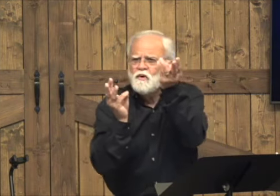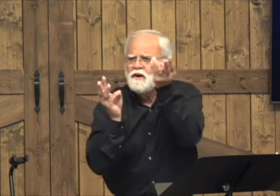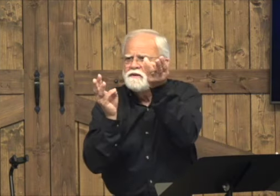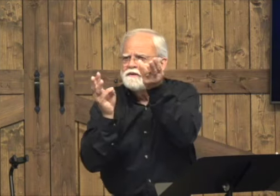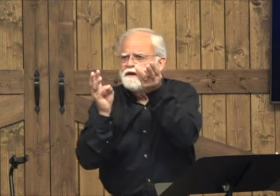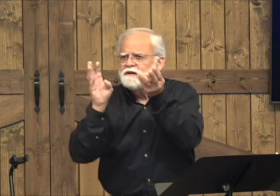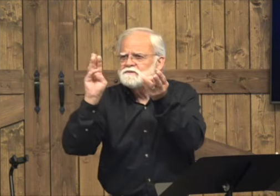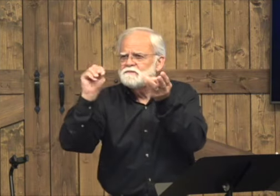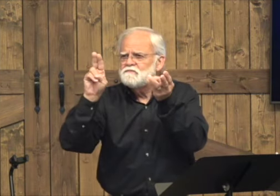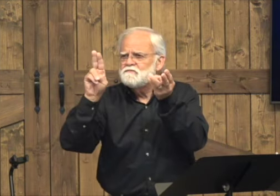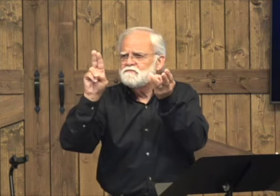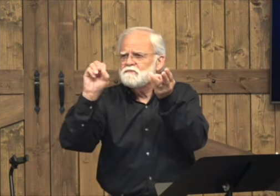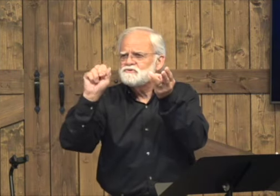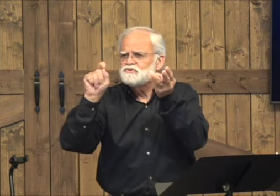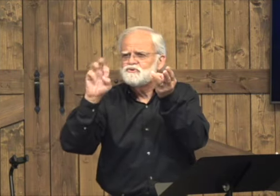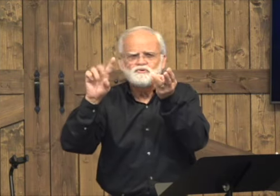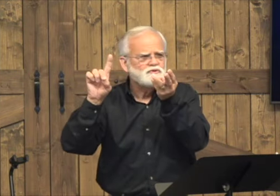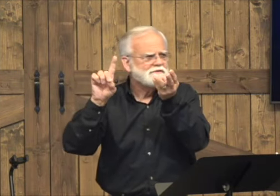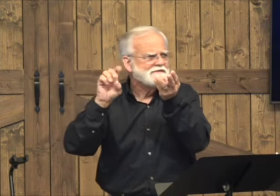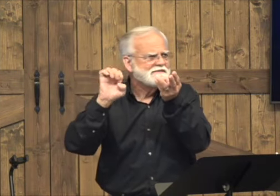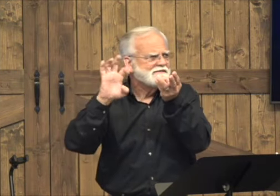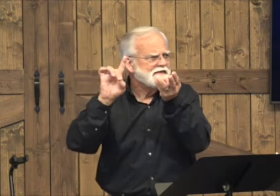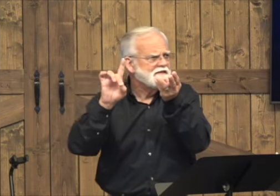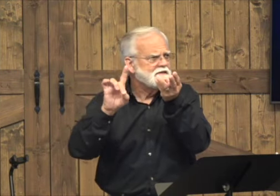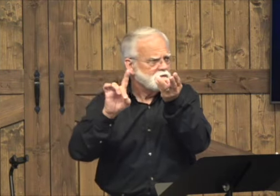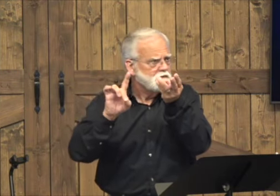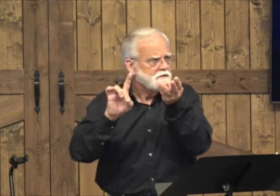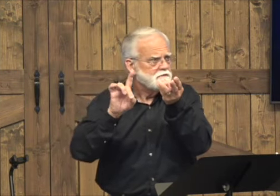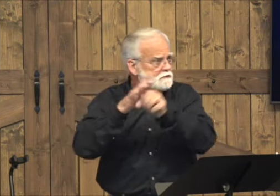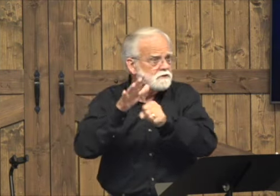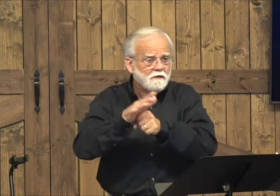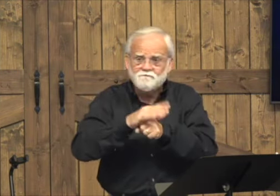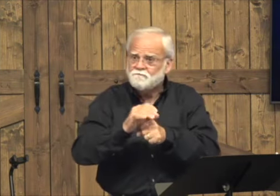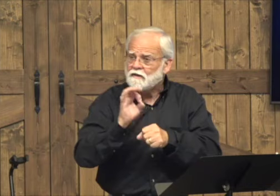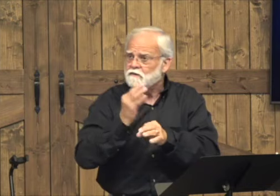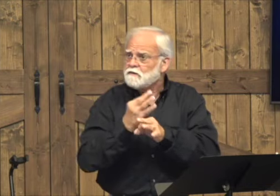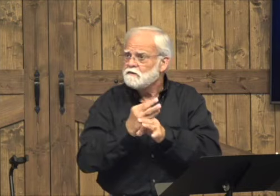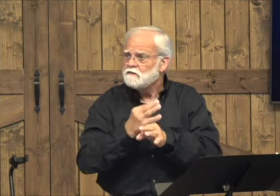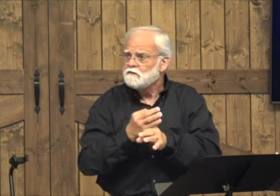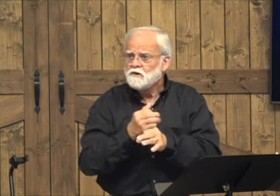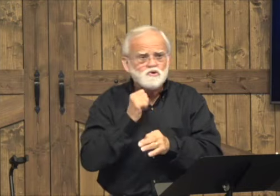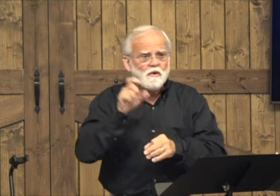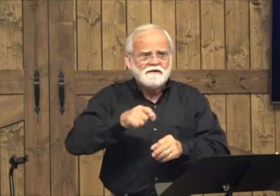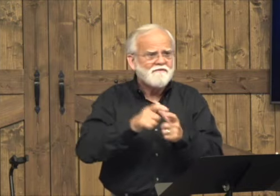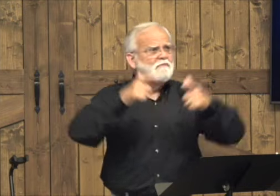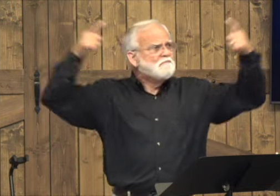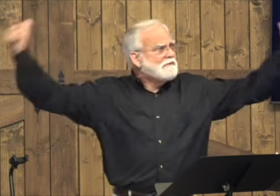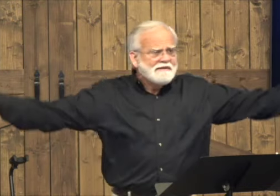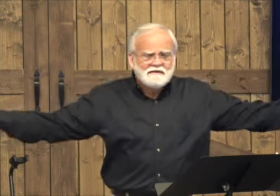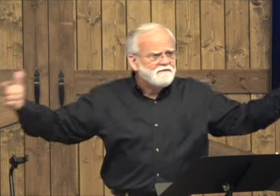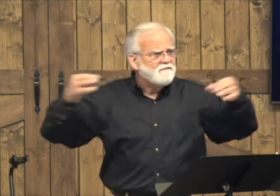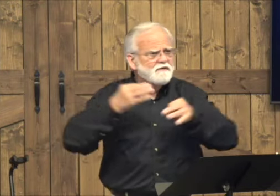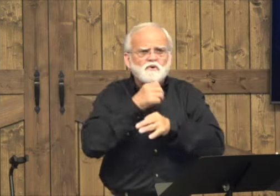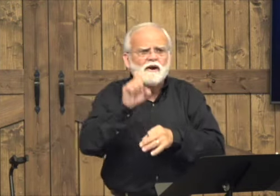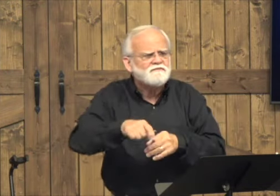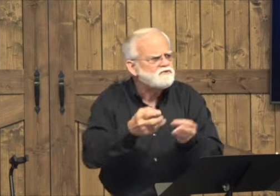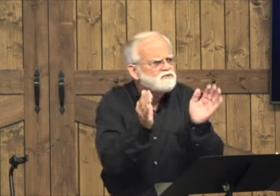The Bible tells us if we have faith the size of a mustard seed, that's enough. We don't have to have this